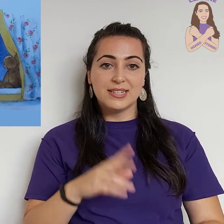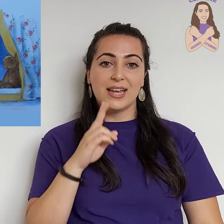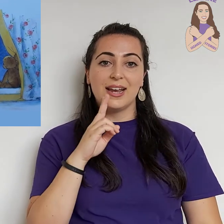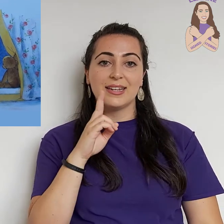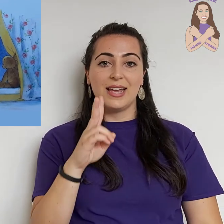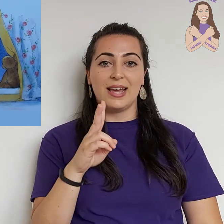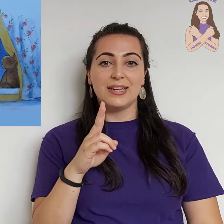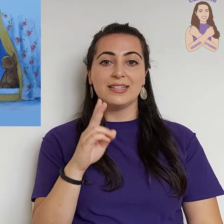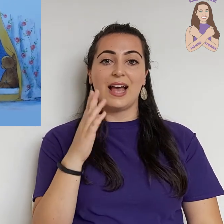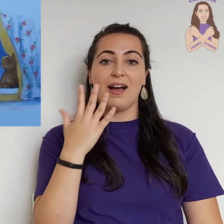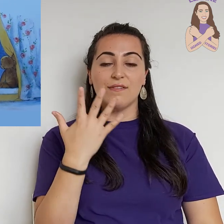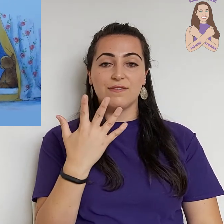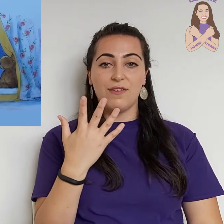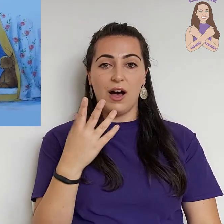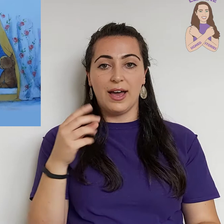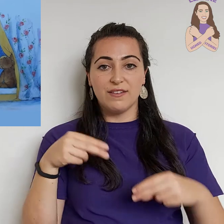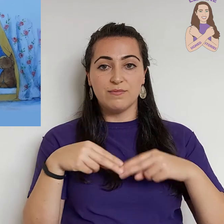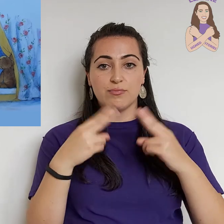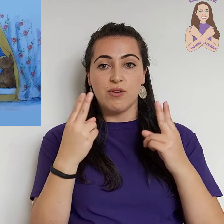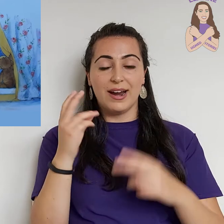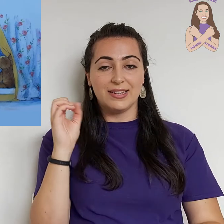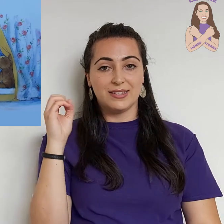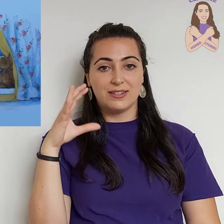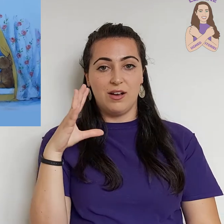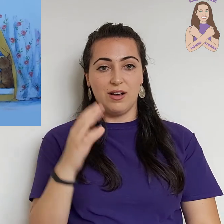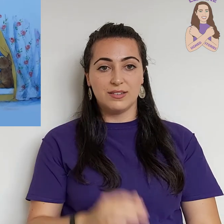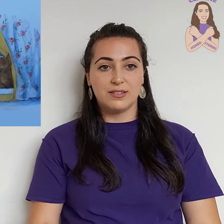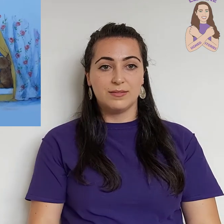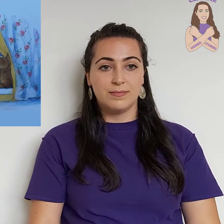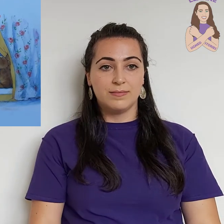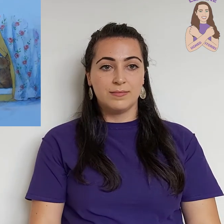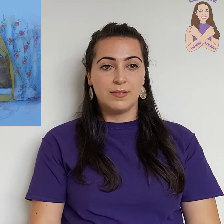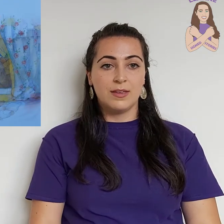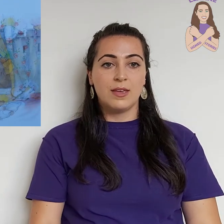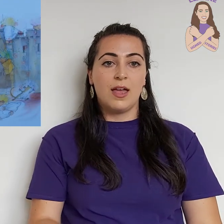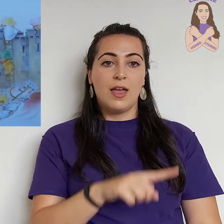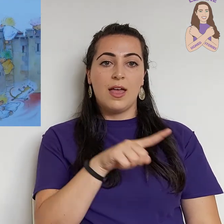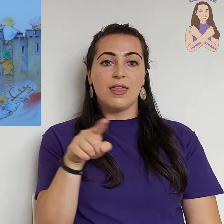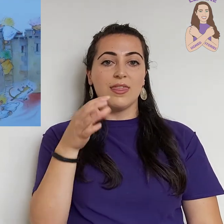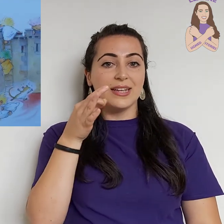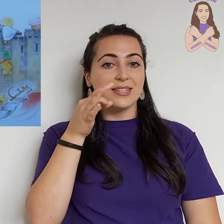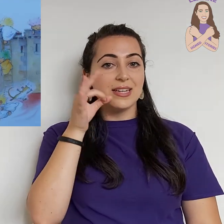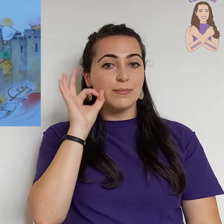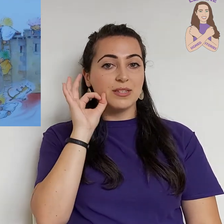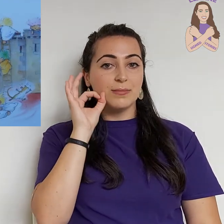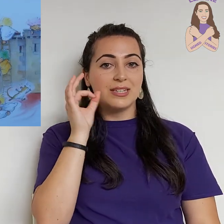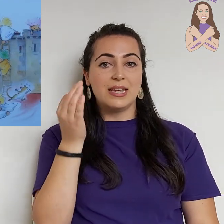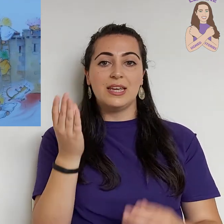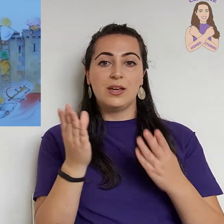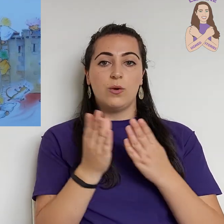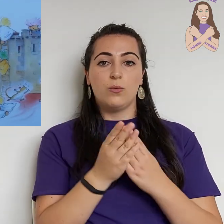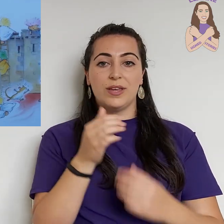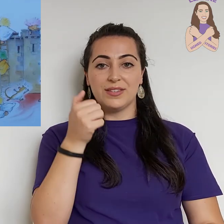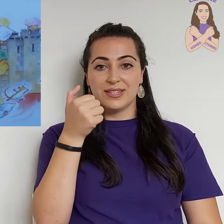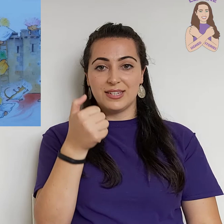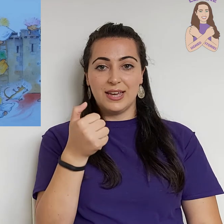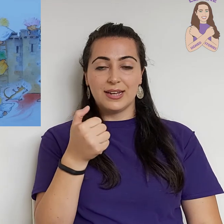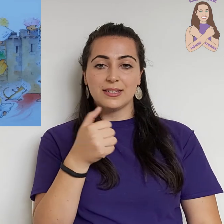and gaze at five bright stars. They sip some tea with six